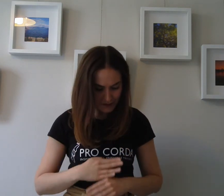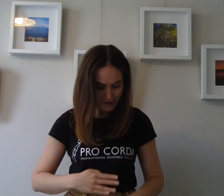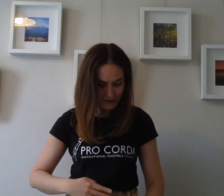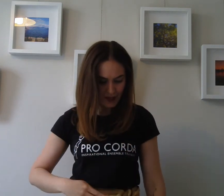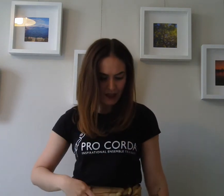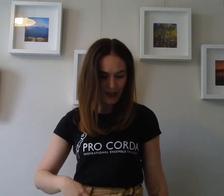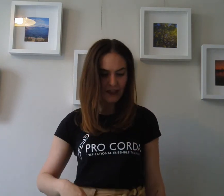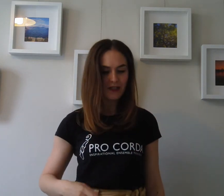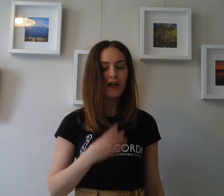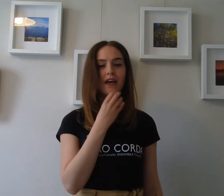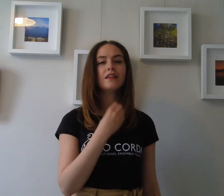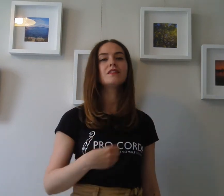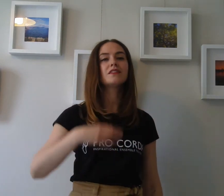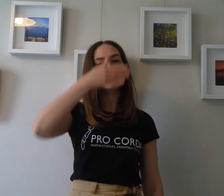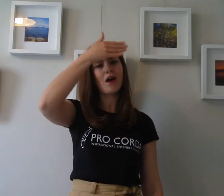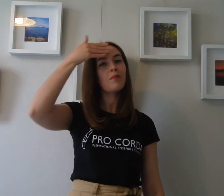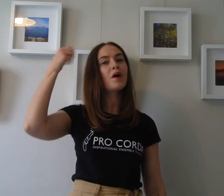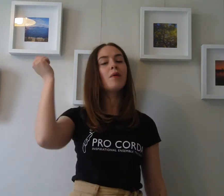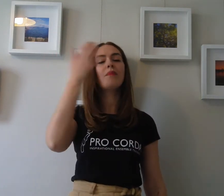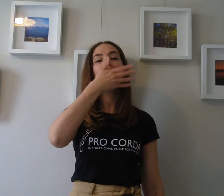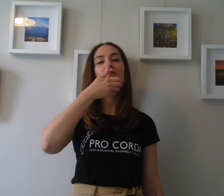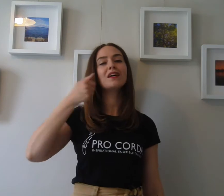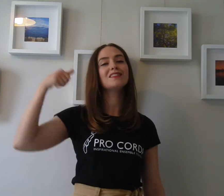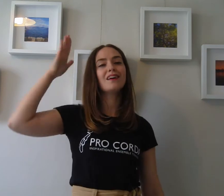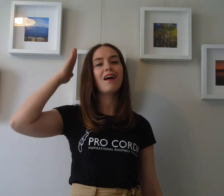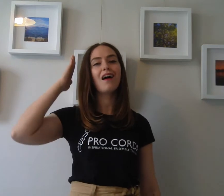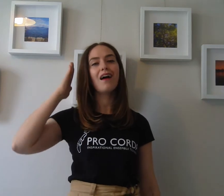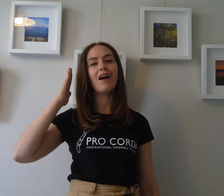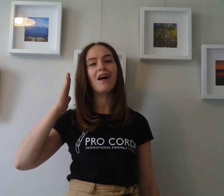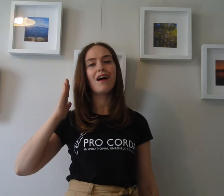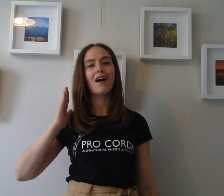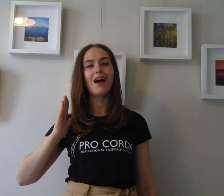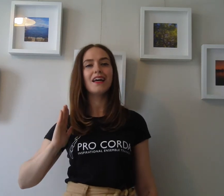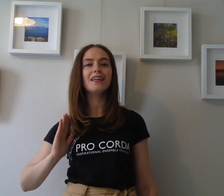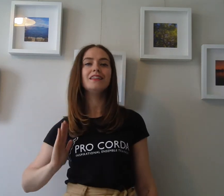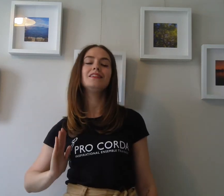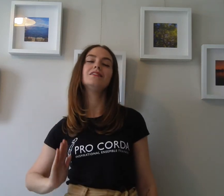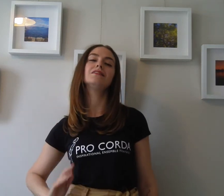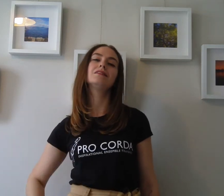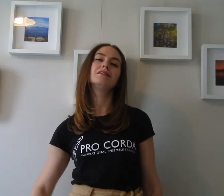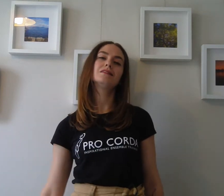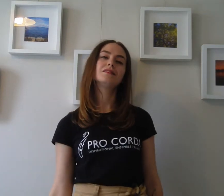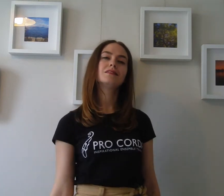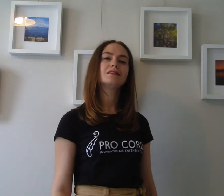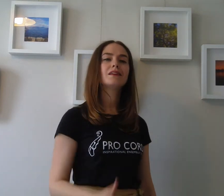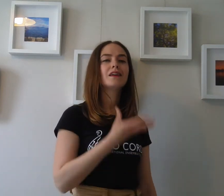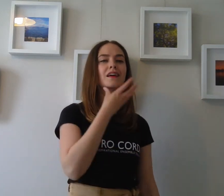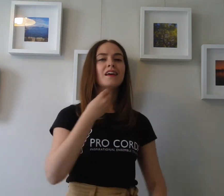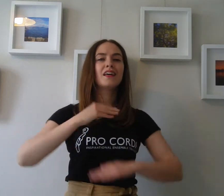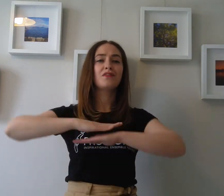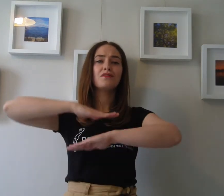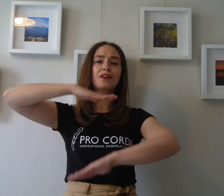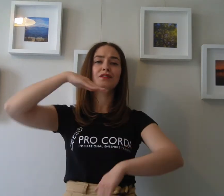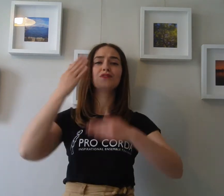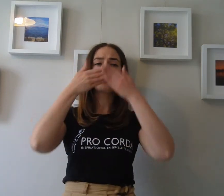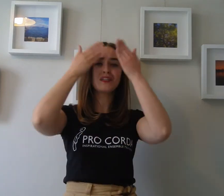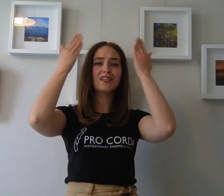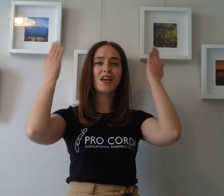He slept a summer by my side. He filled my